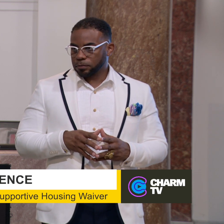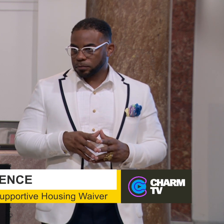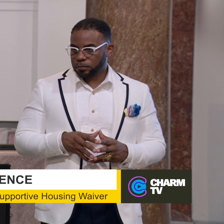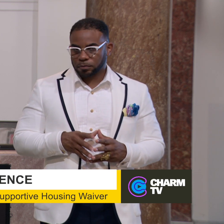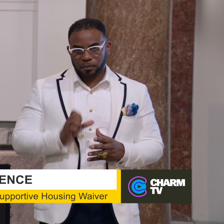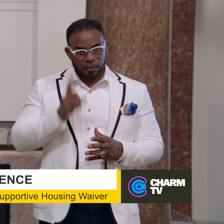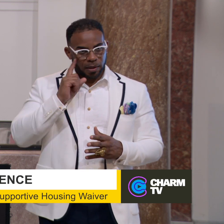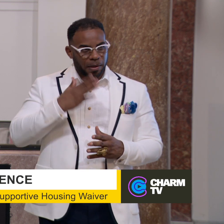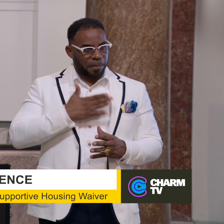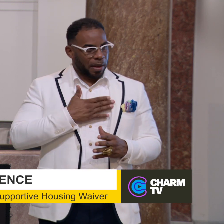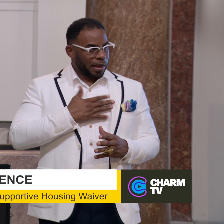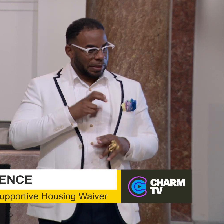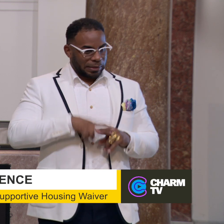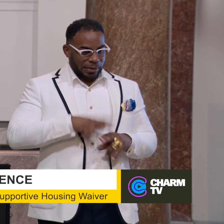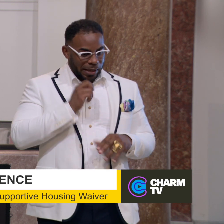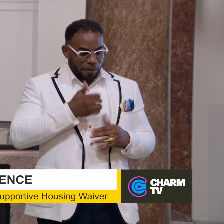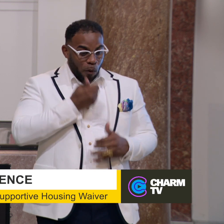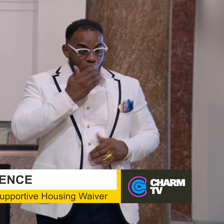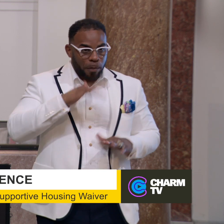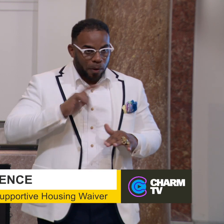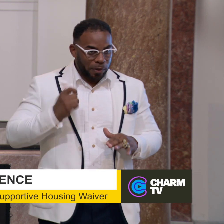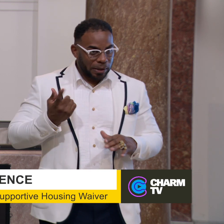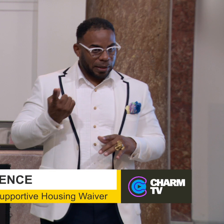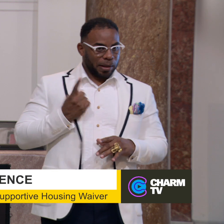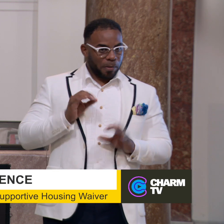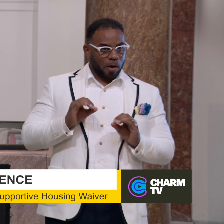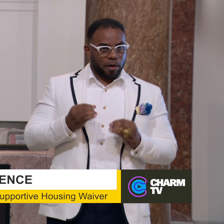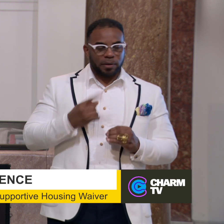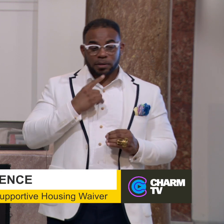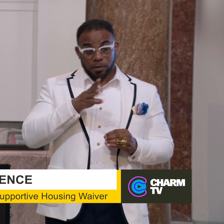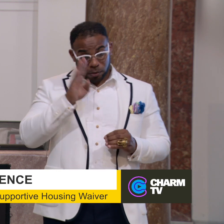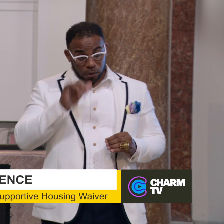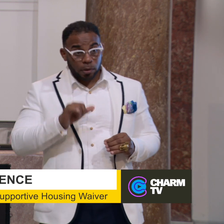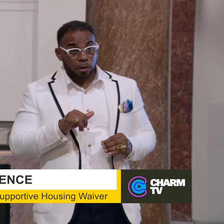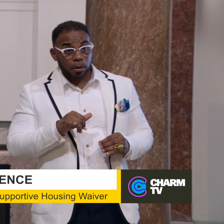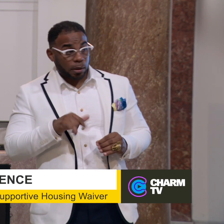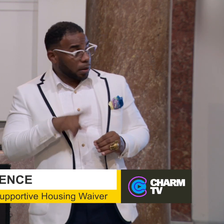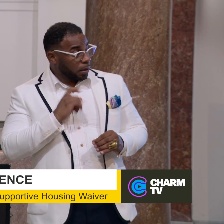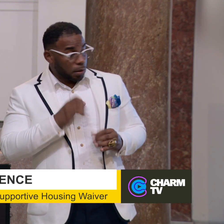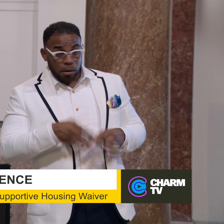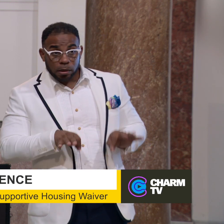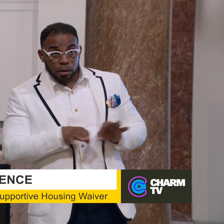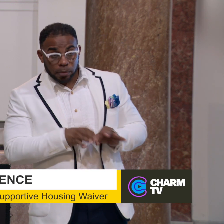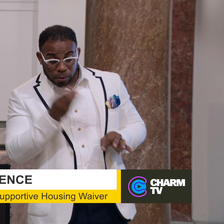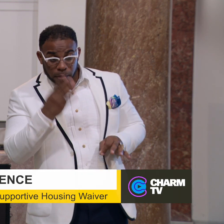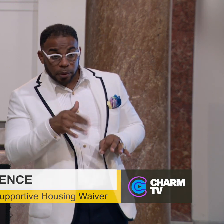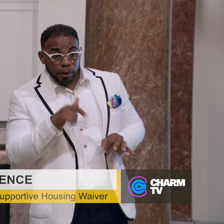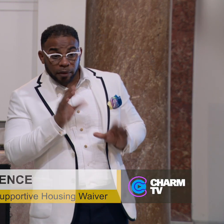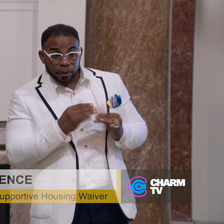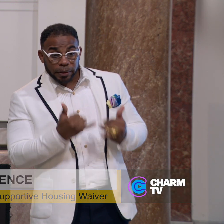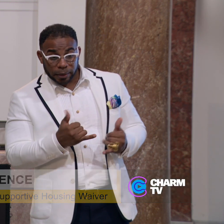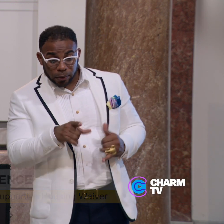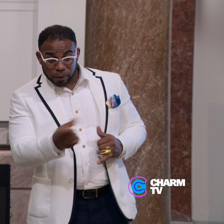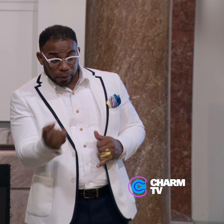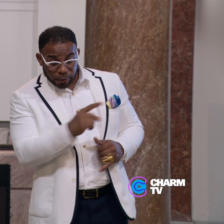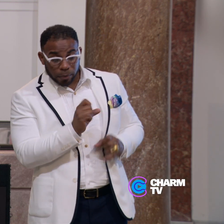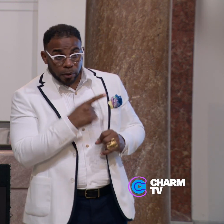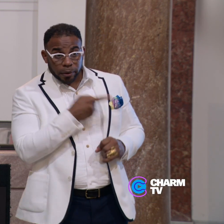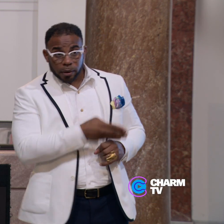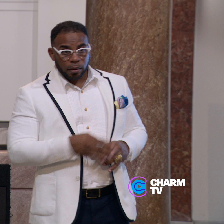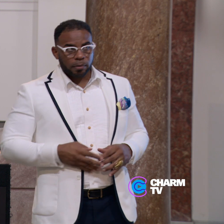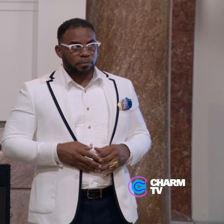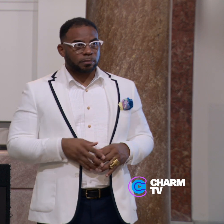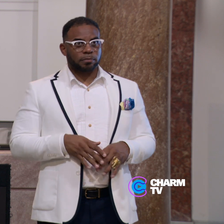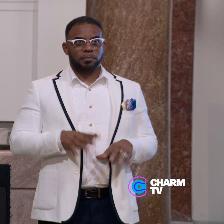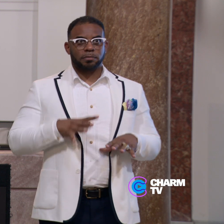I think my seat wasn't even warm when she came to my office and said, you know, ASUS is extremely important and they have a meeting today and you need to make sure that you